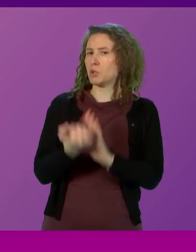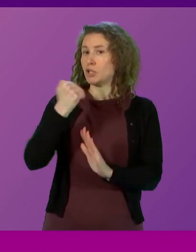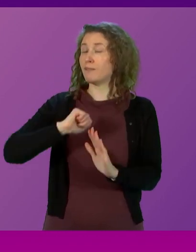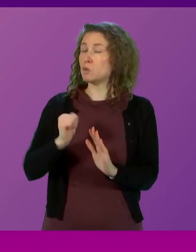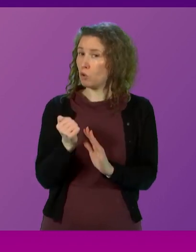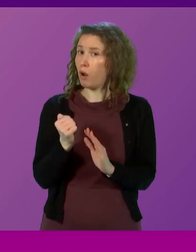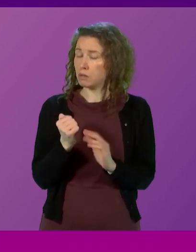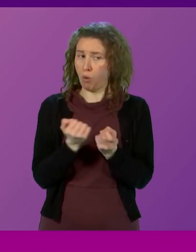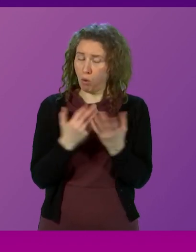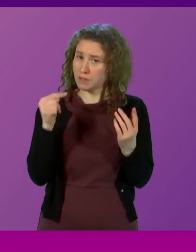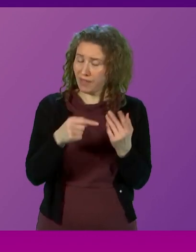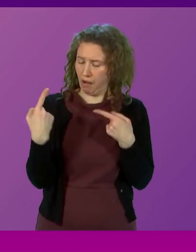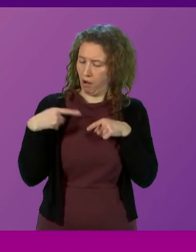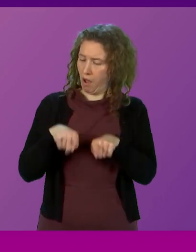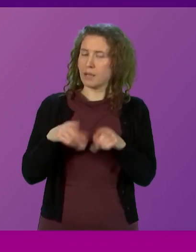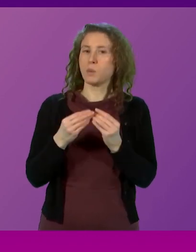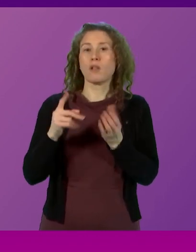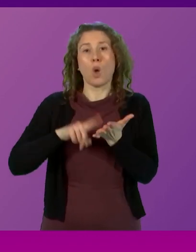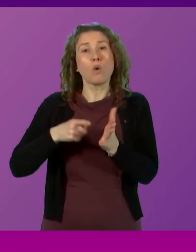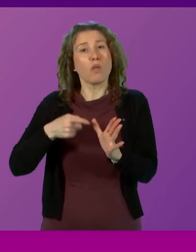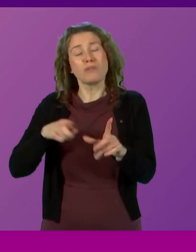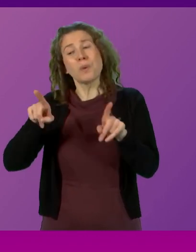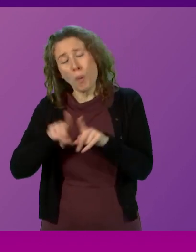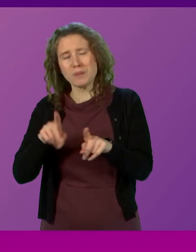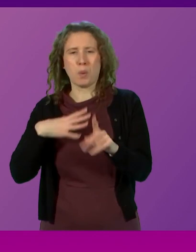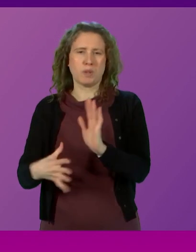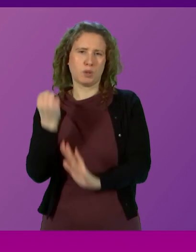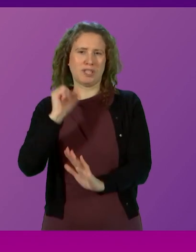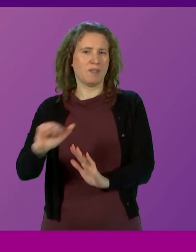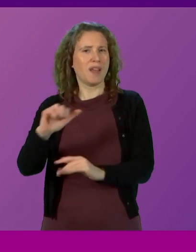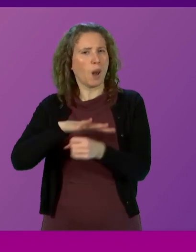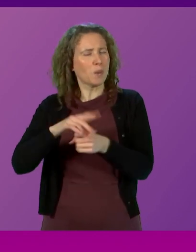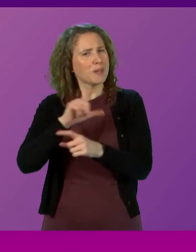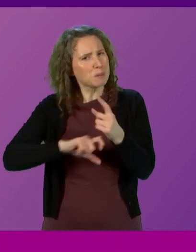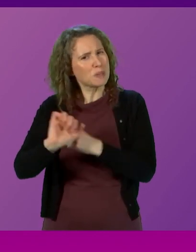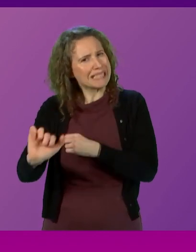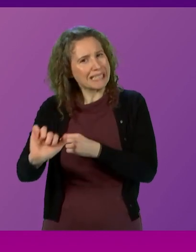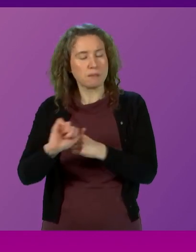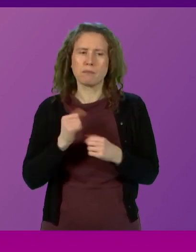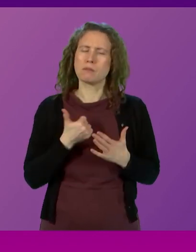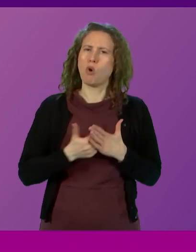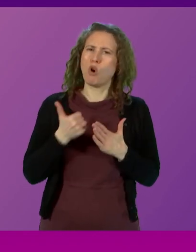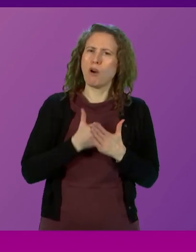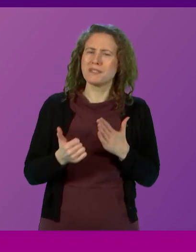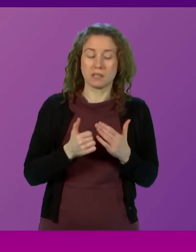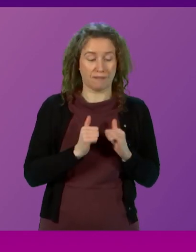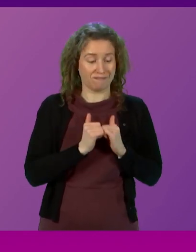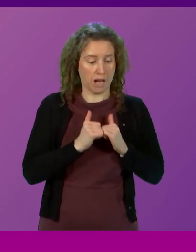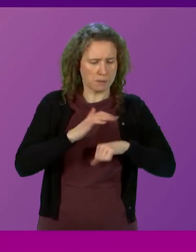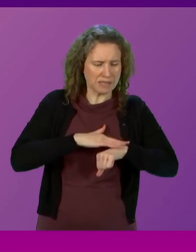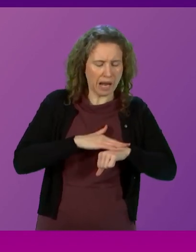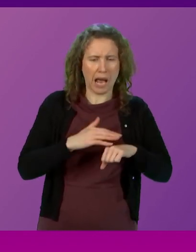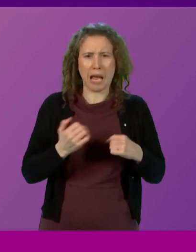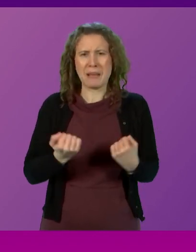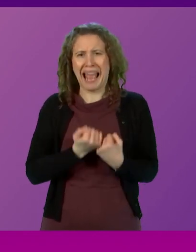Scotland aligns with what local authorities wish to achieve for their communities. But too often, valuable time and